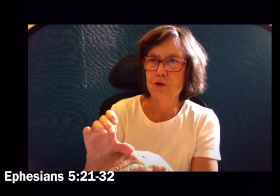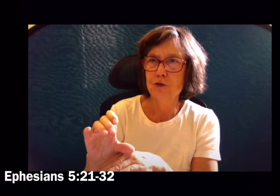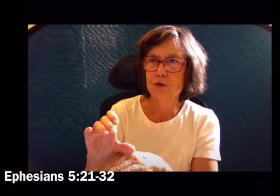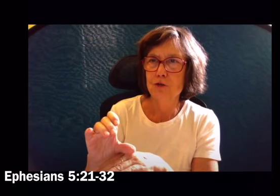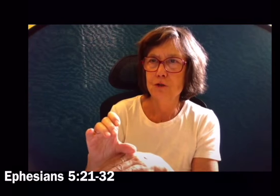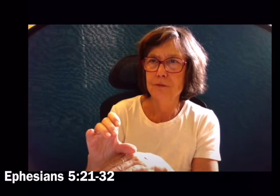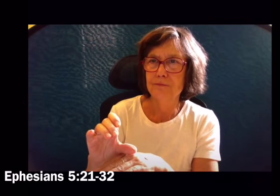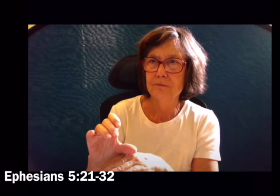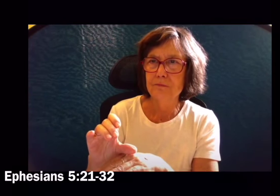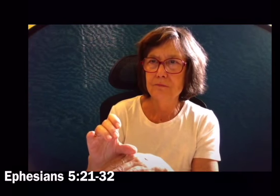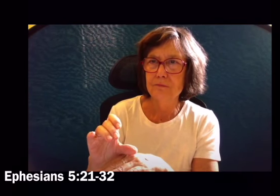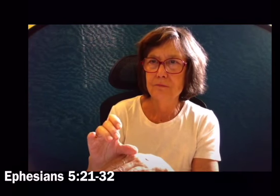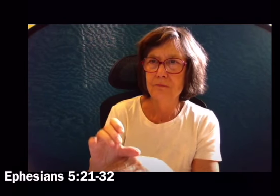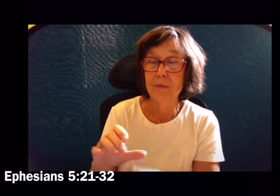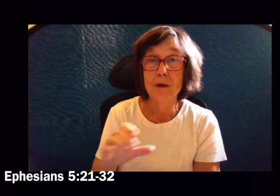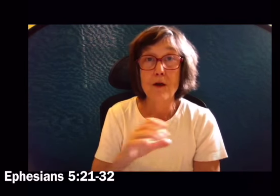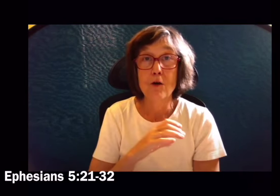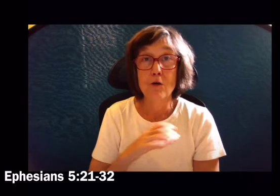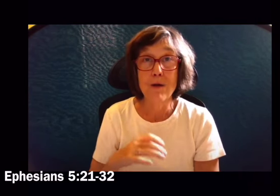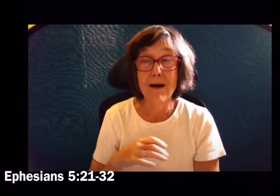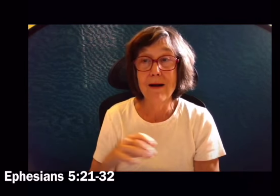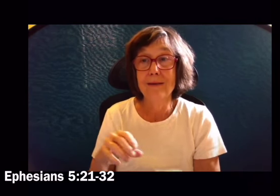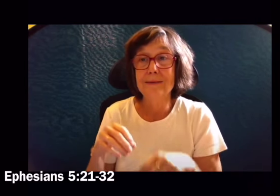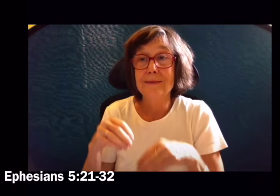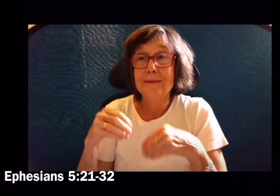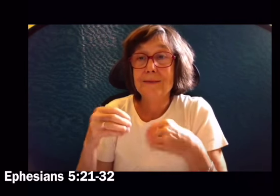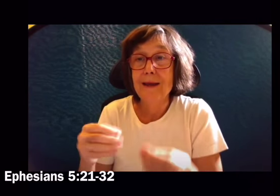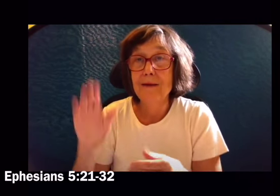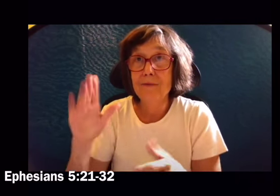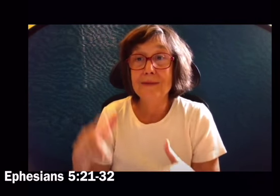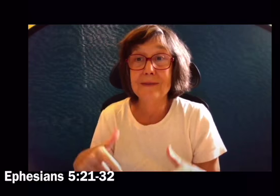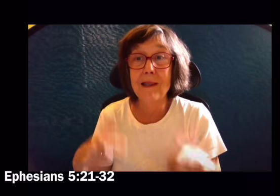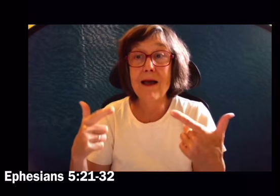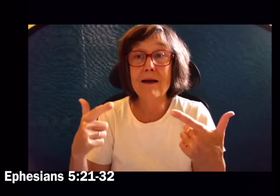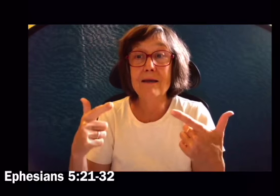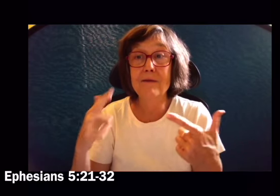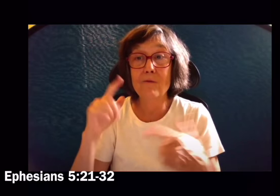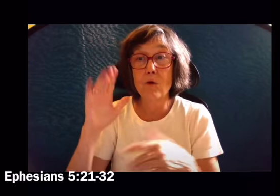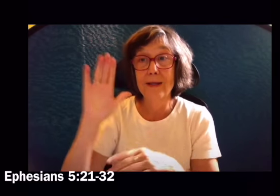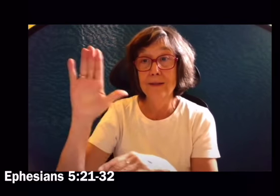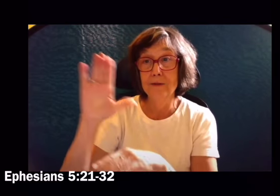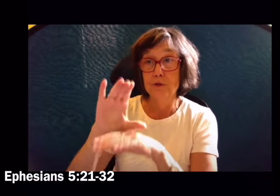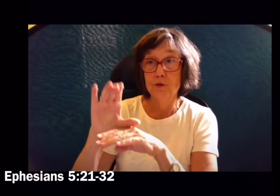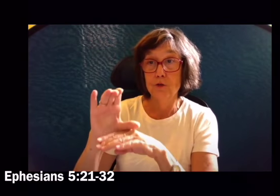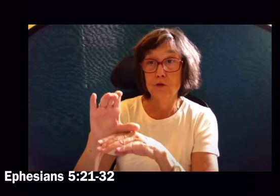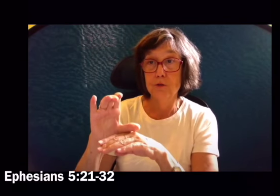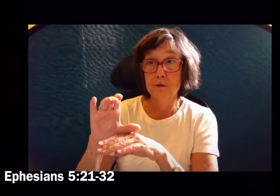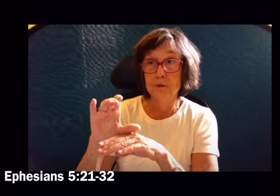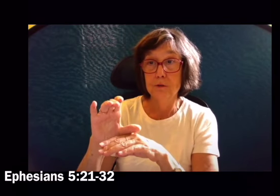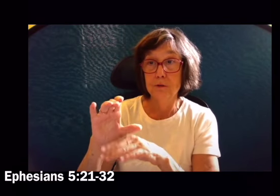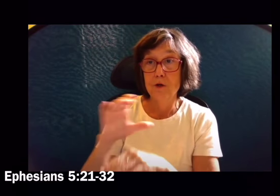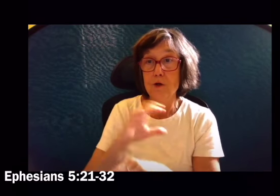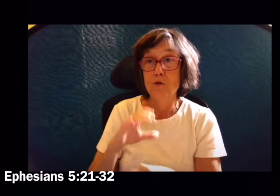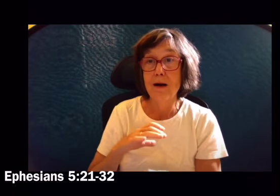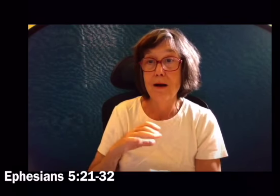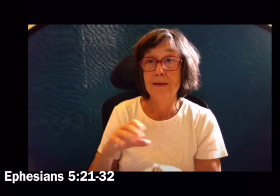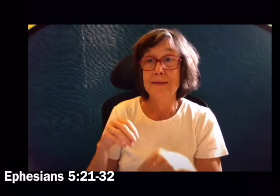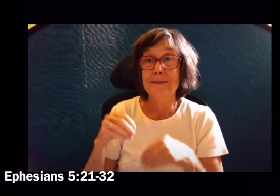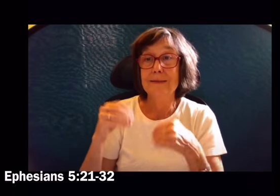and handed himself over for her to sanctify her.